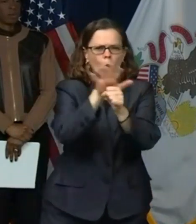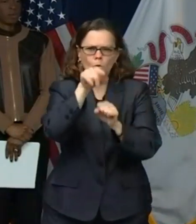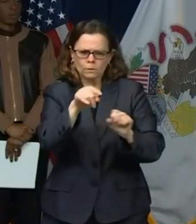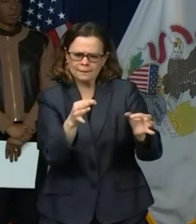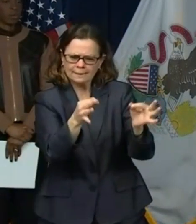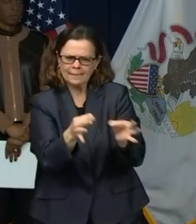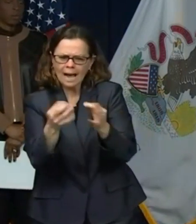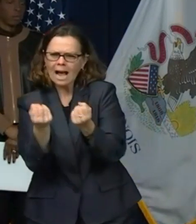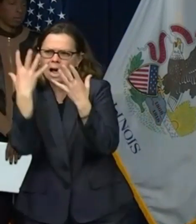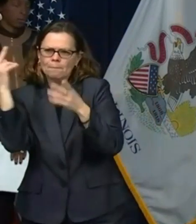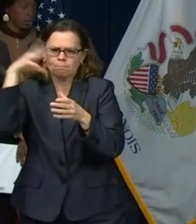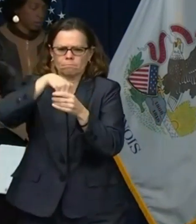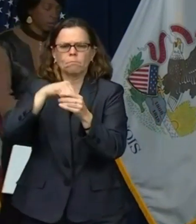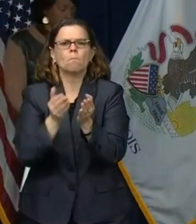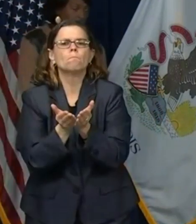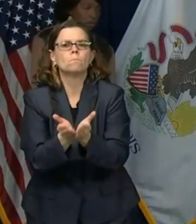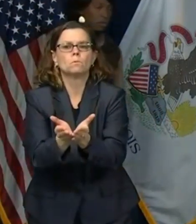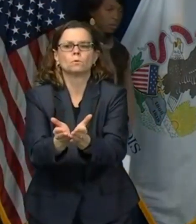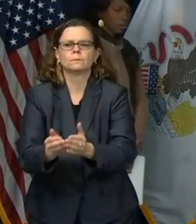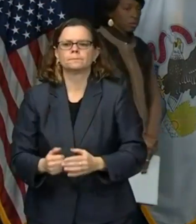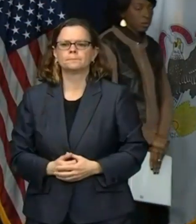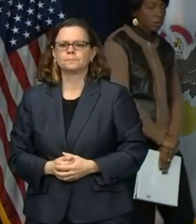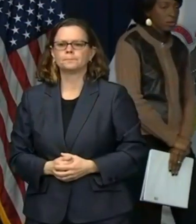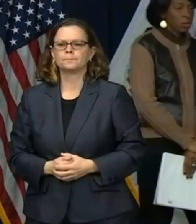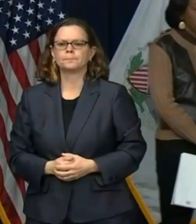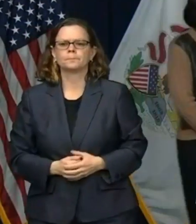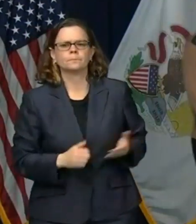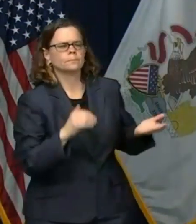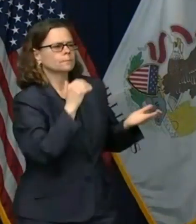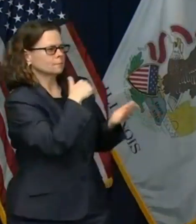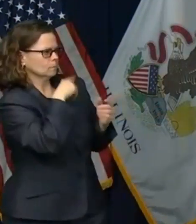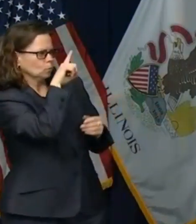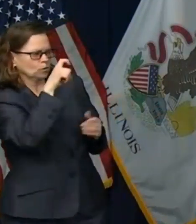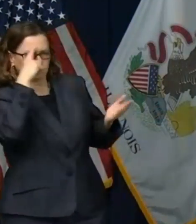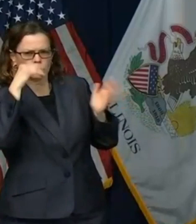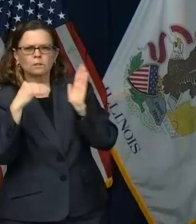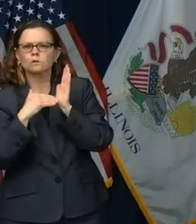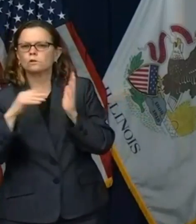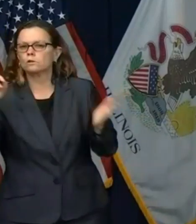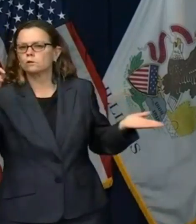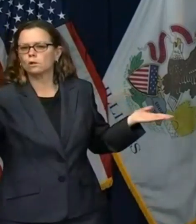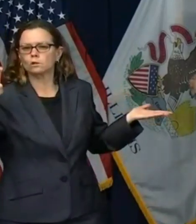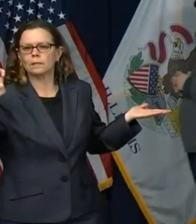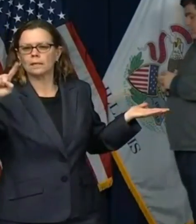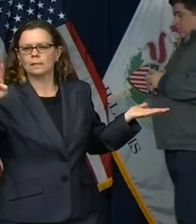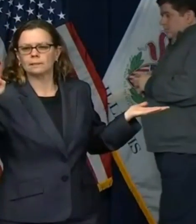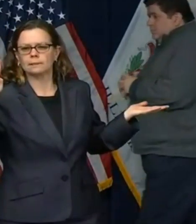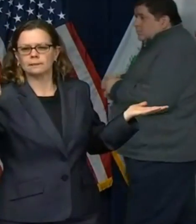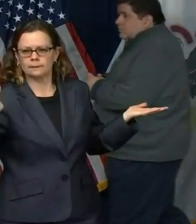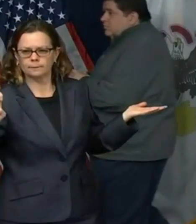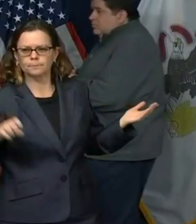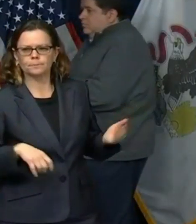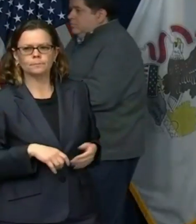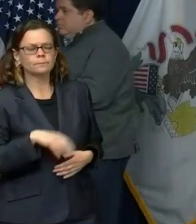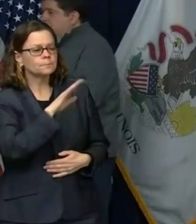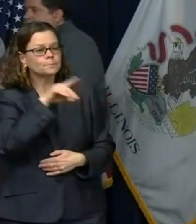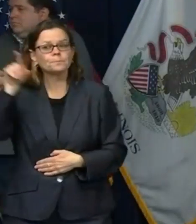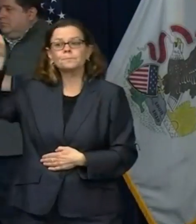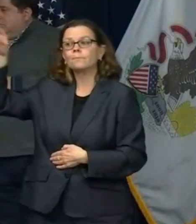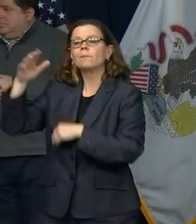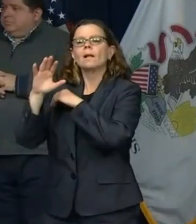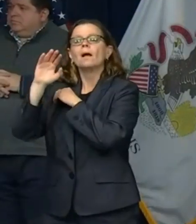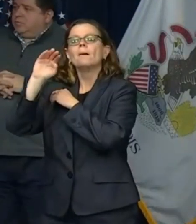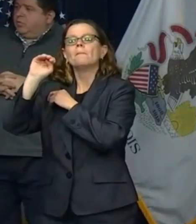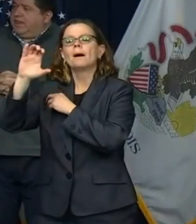Maybe for Dr. Ezeke, we had heard there's an outdoor drive-in movie theater in McHenry. I don't know if you've been familiar. It's kind of been in the news the last few